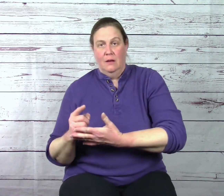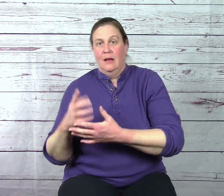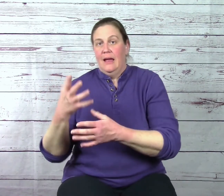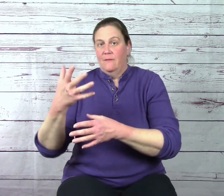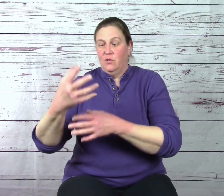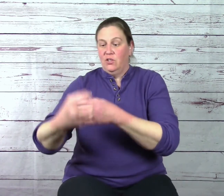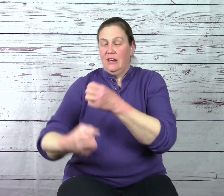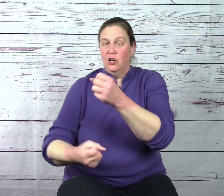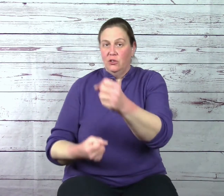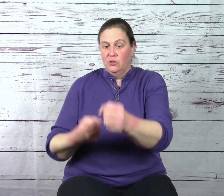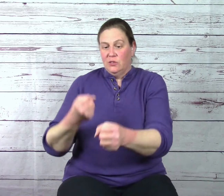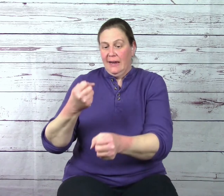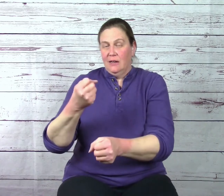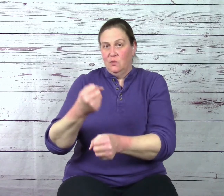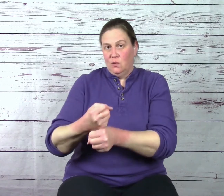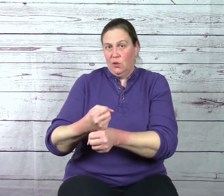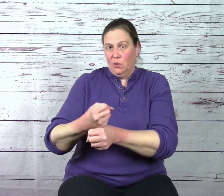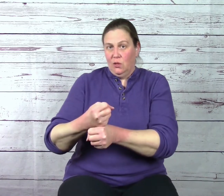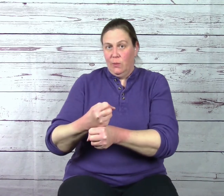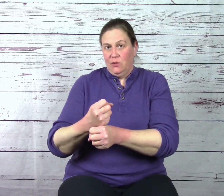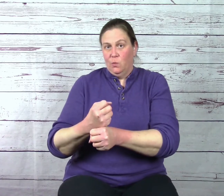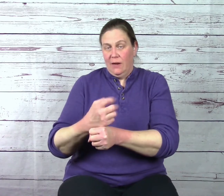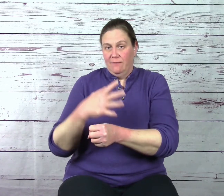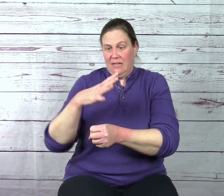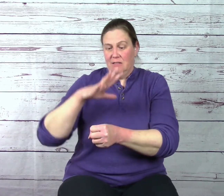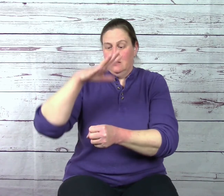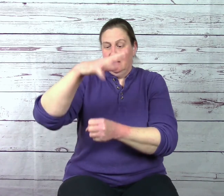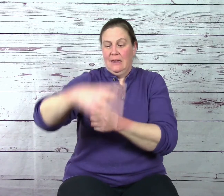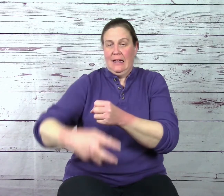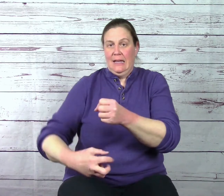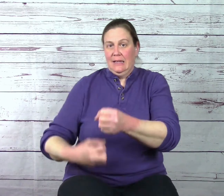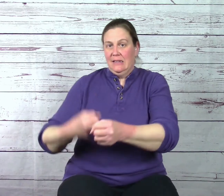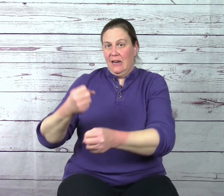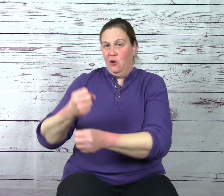For year, you take it in a circle around one foot. Year.